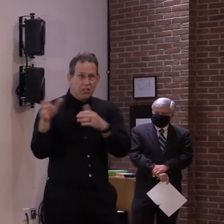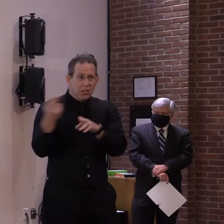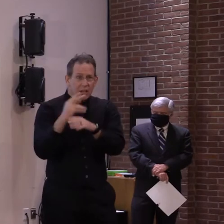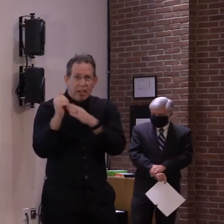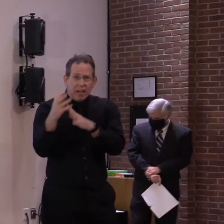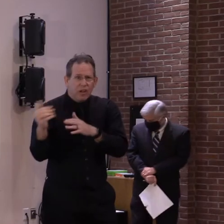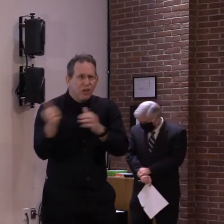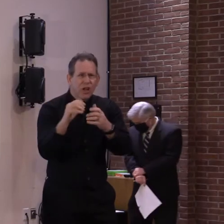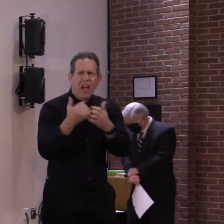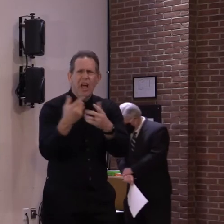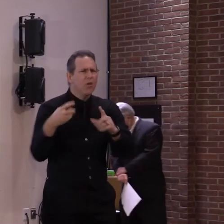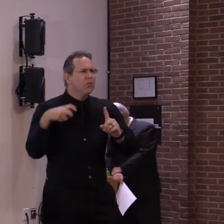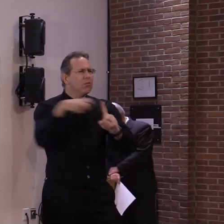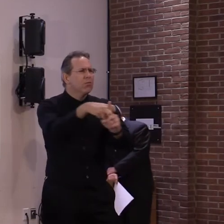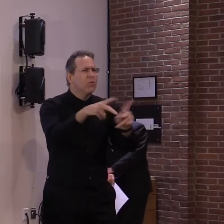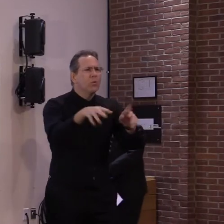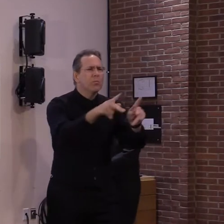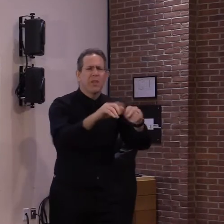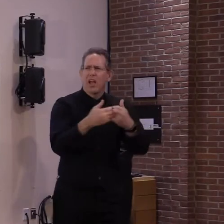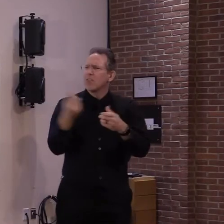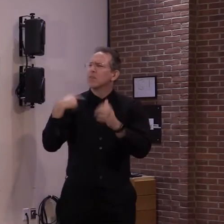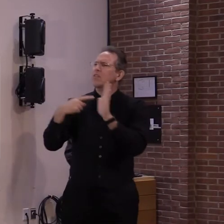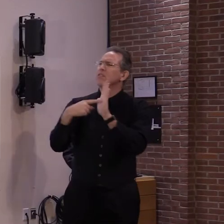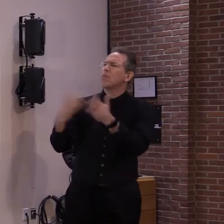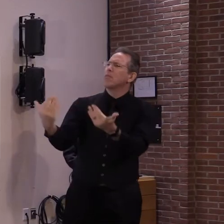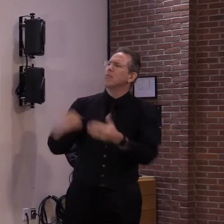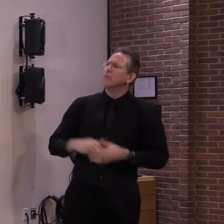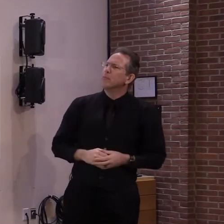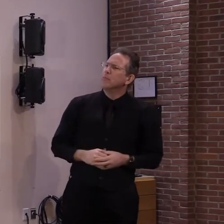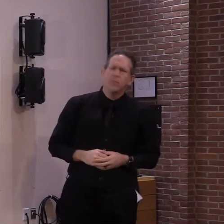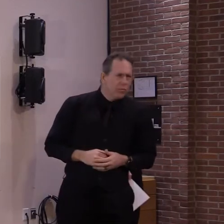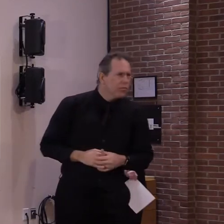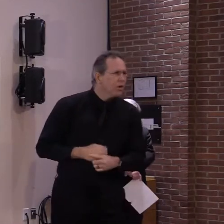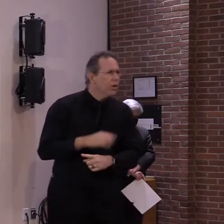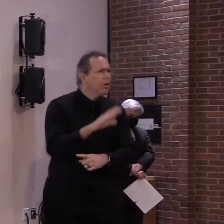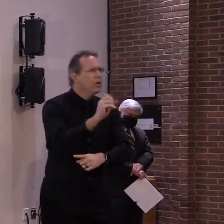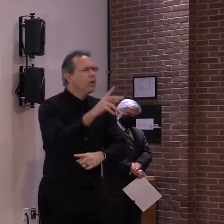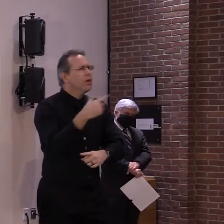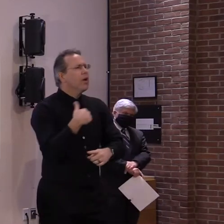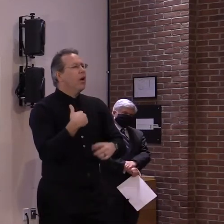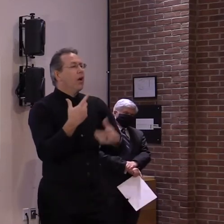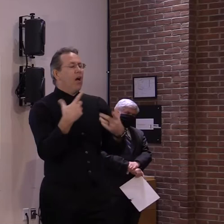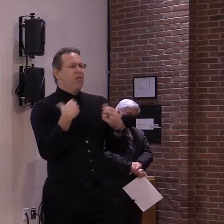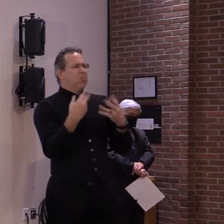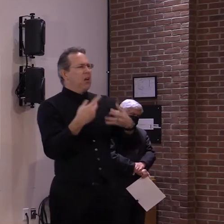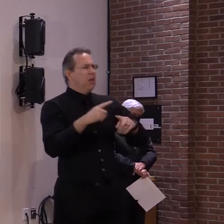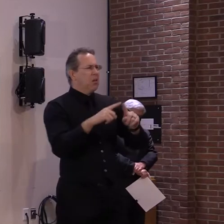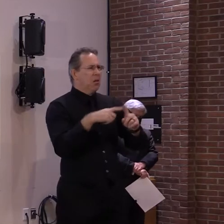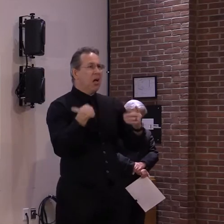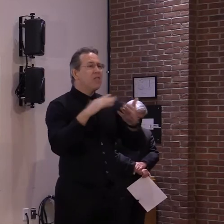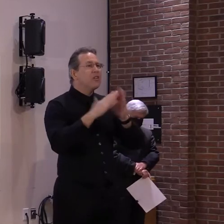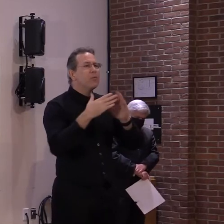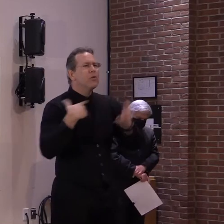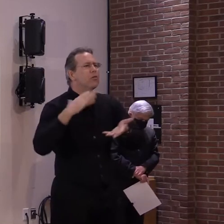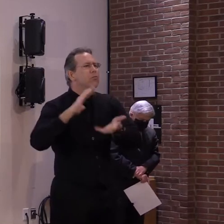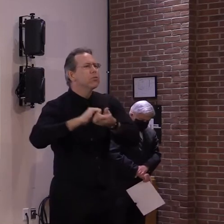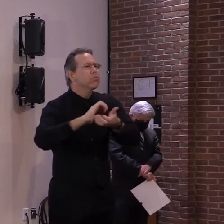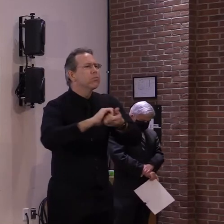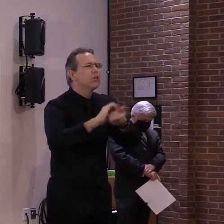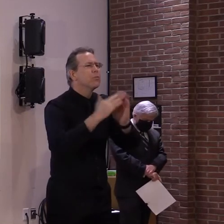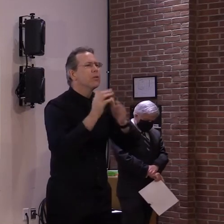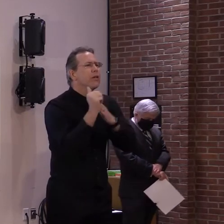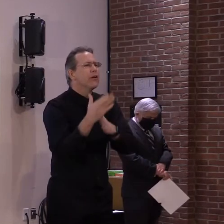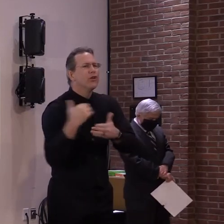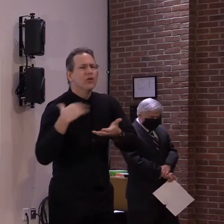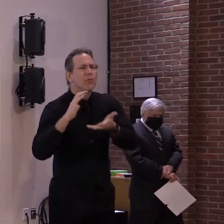So we have a lot of strong community ties right now through a variety of networks. We have an entire health equity team at